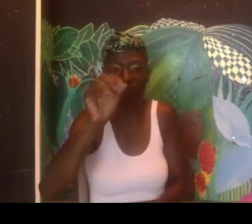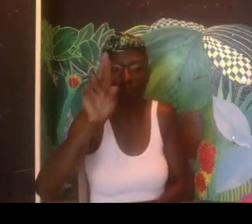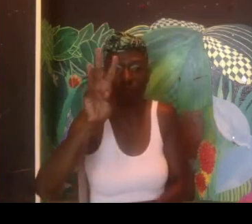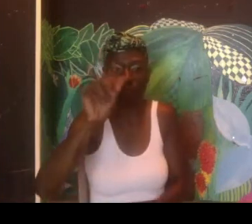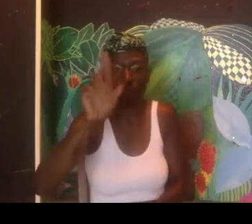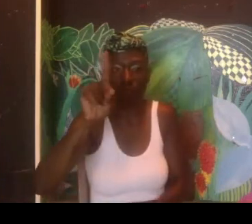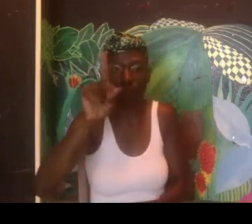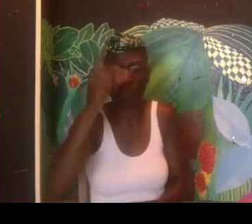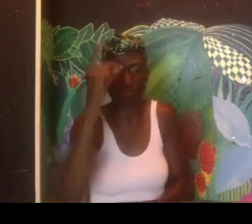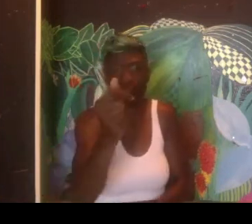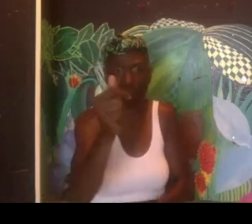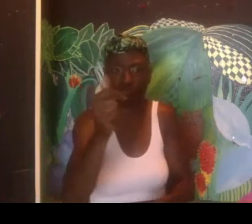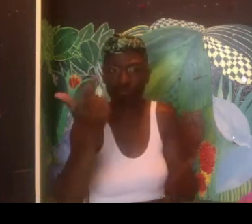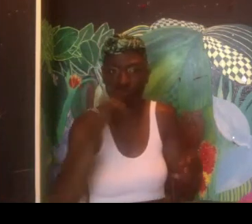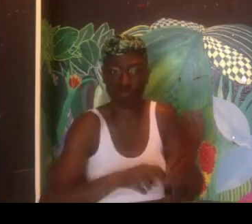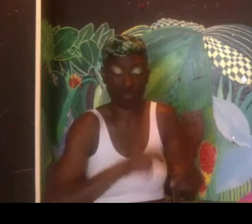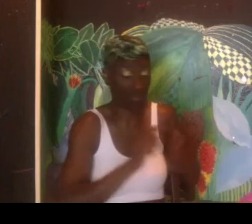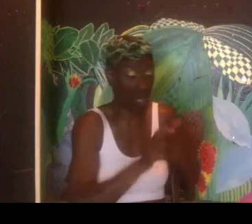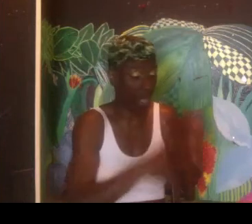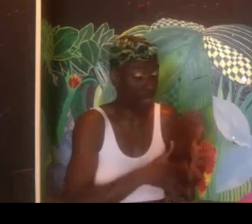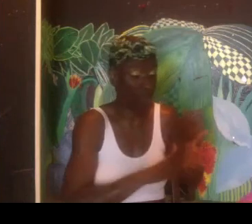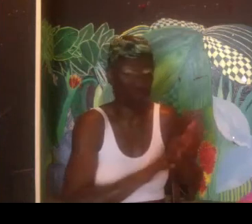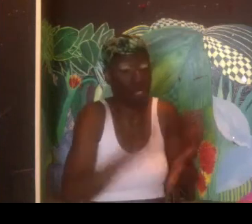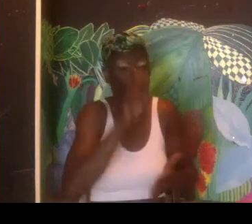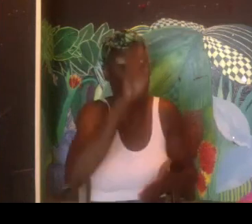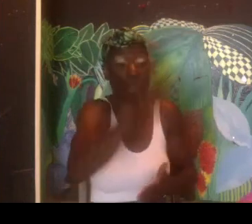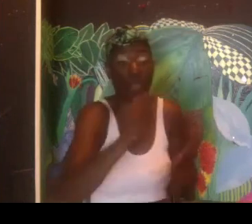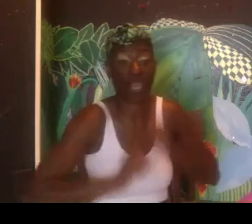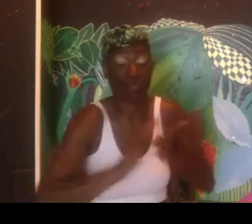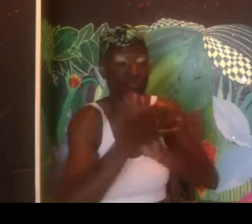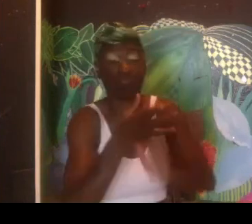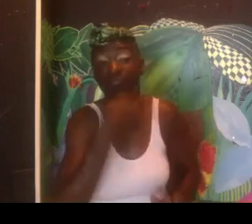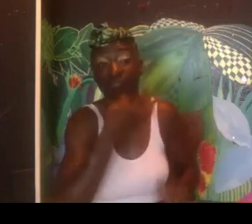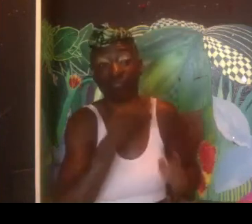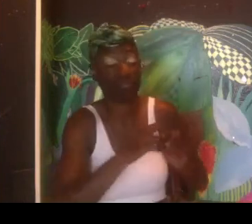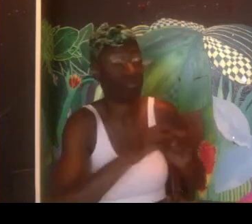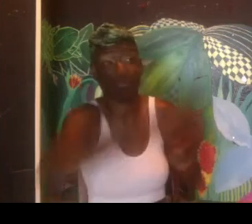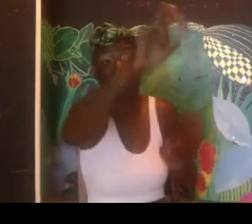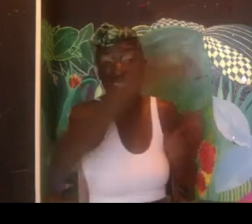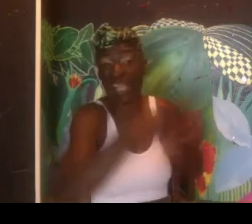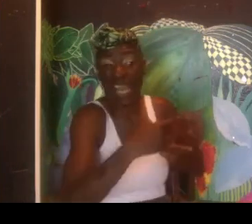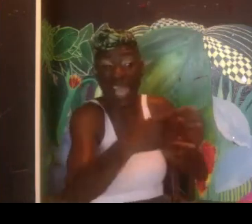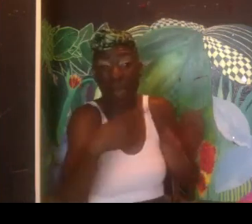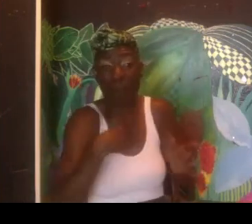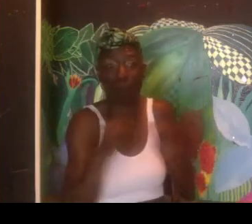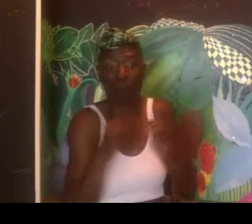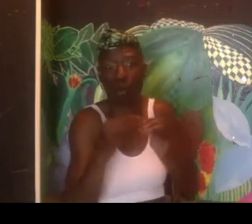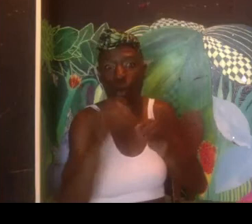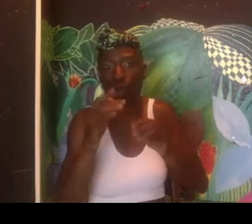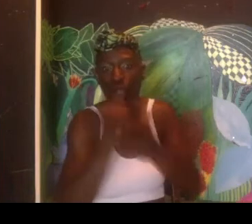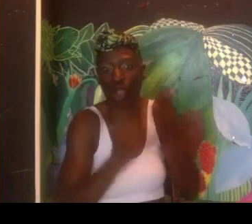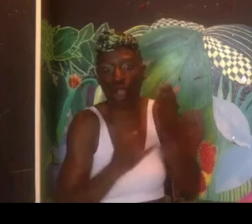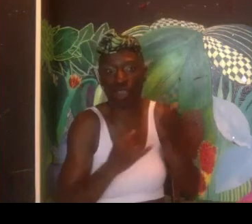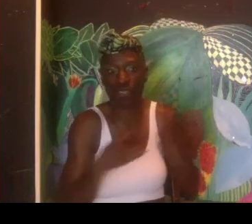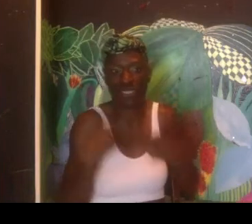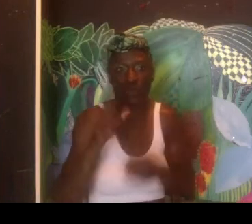production. And so I really fast-forwarded into this role just to become an actor